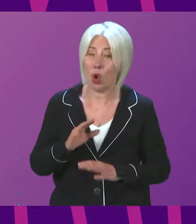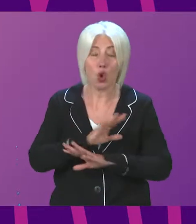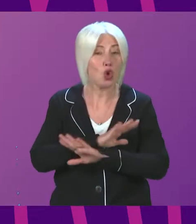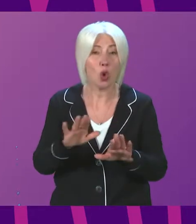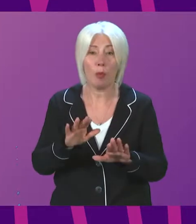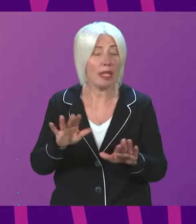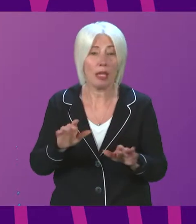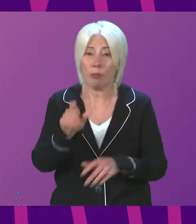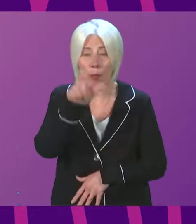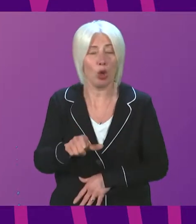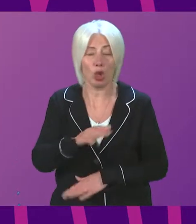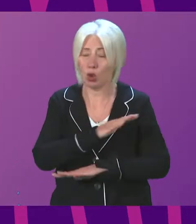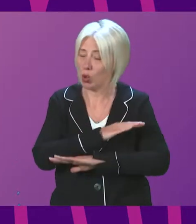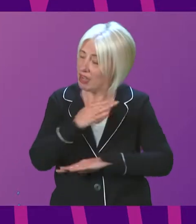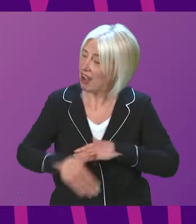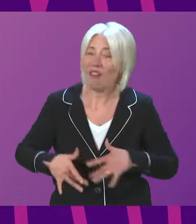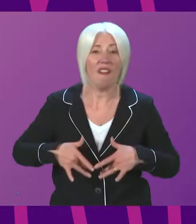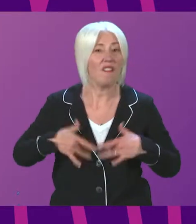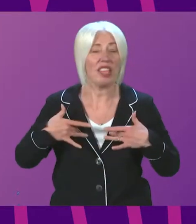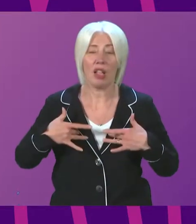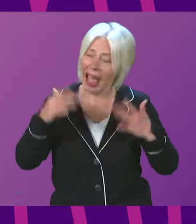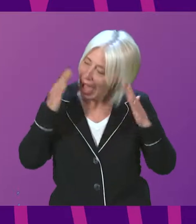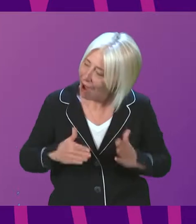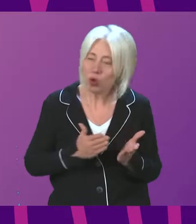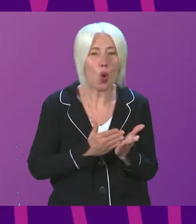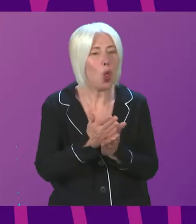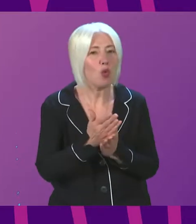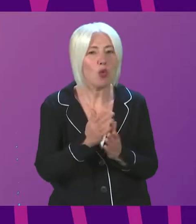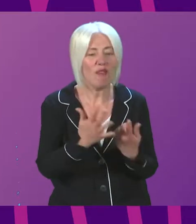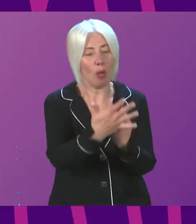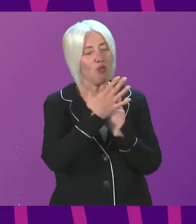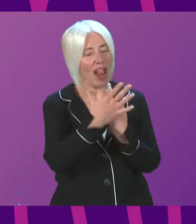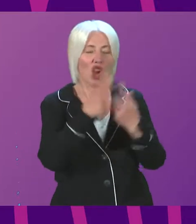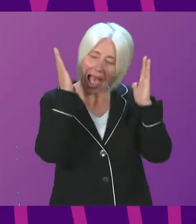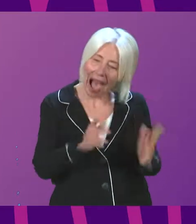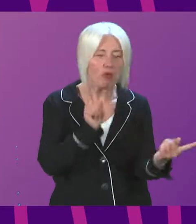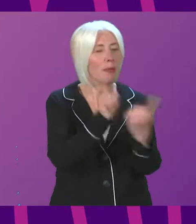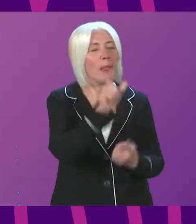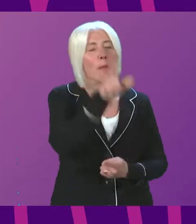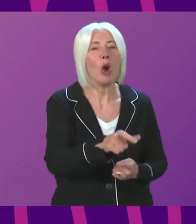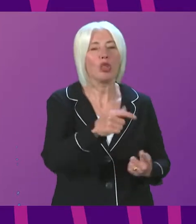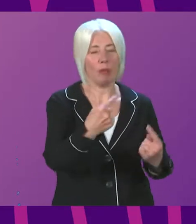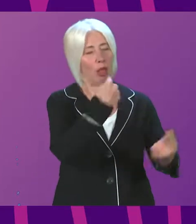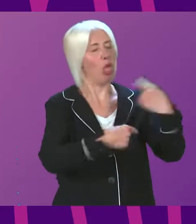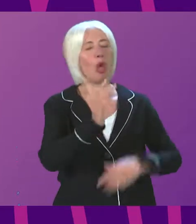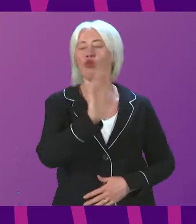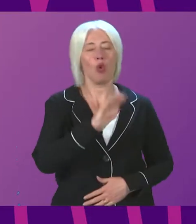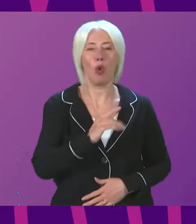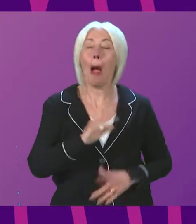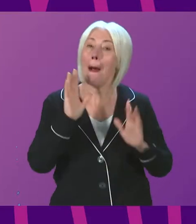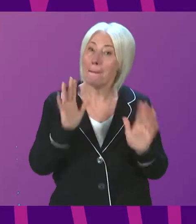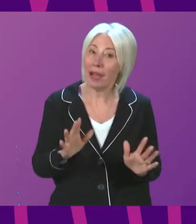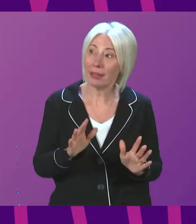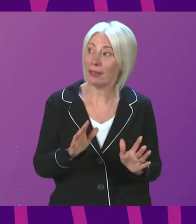should ever feel that they have to do this or pressurise in any way but I also believe that we must improve the experiences